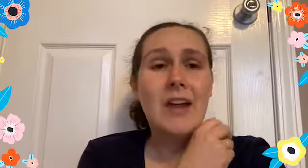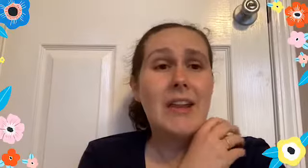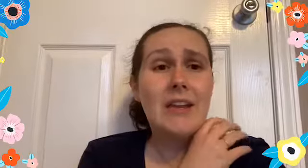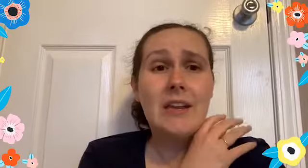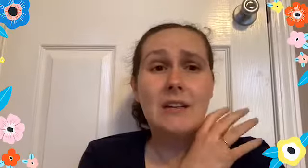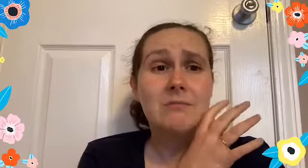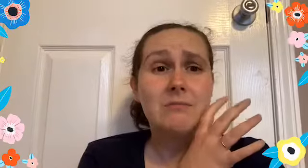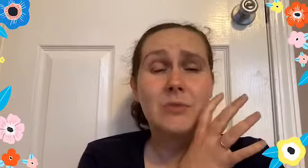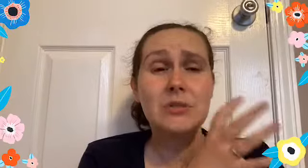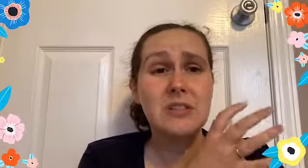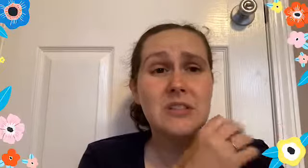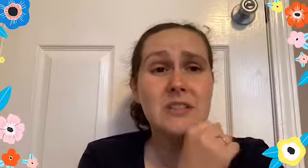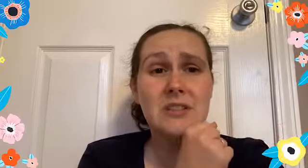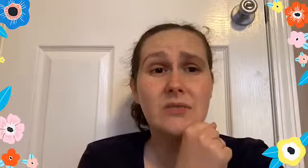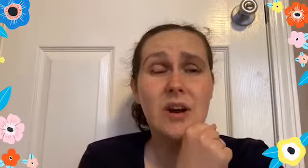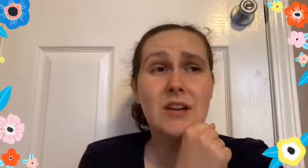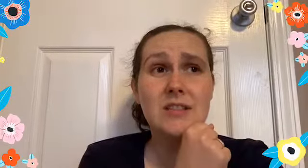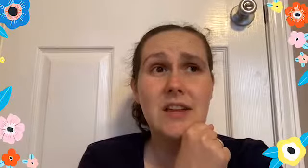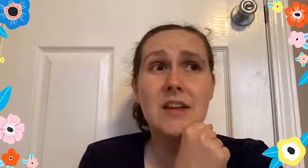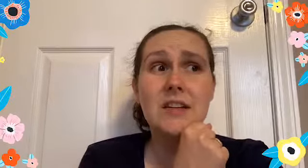any restrictions as far as like